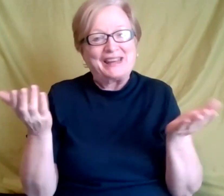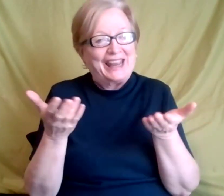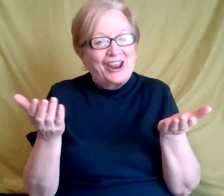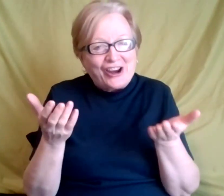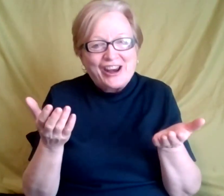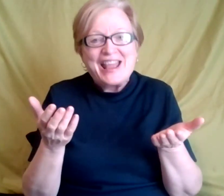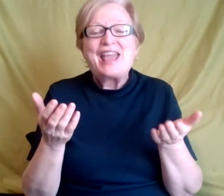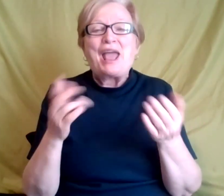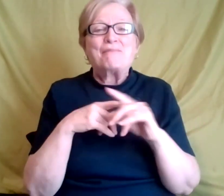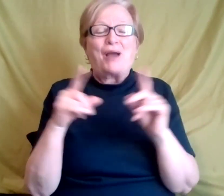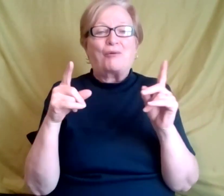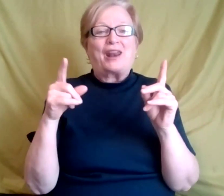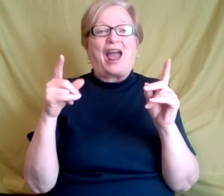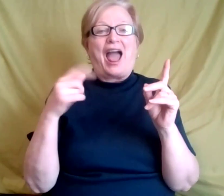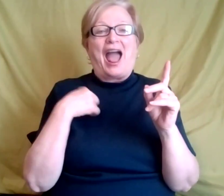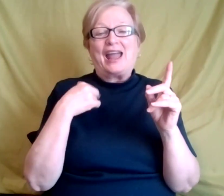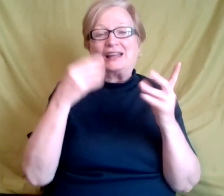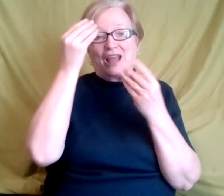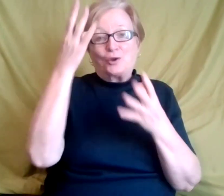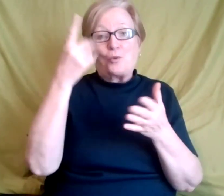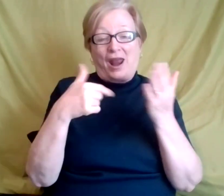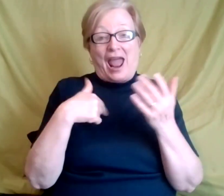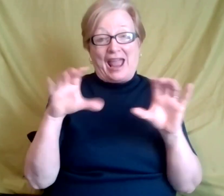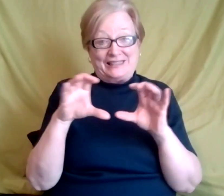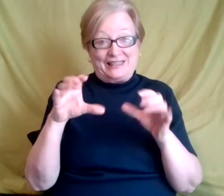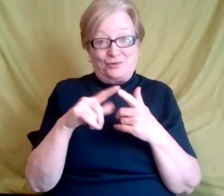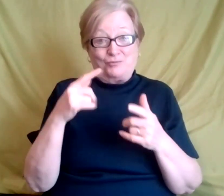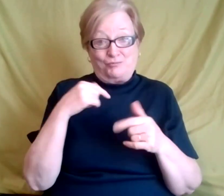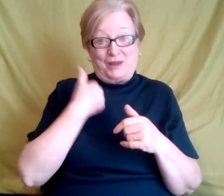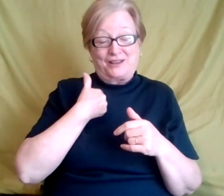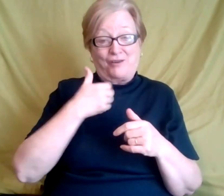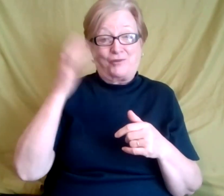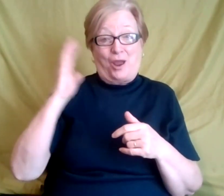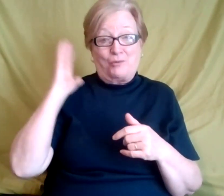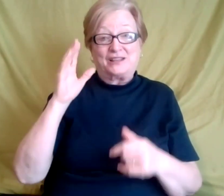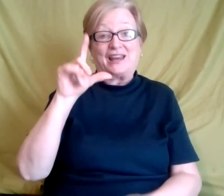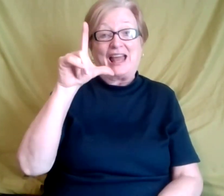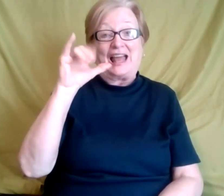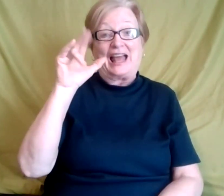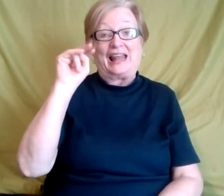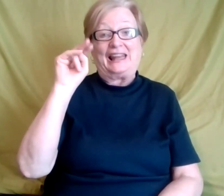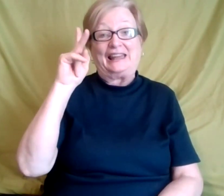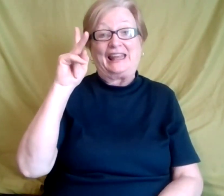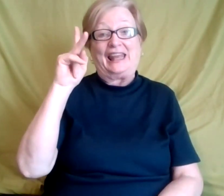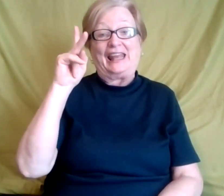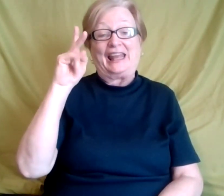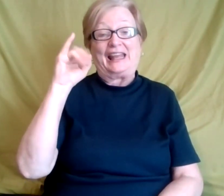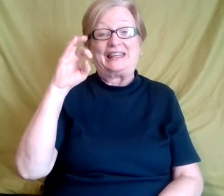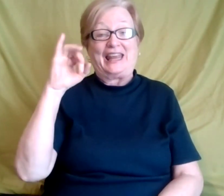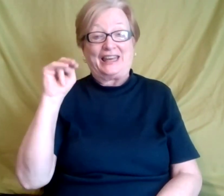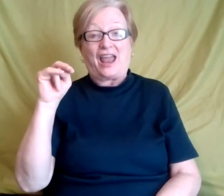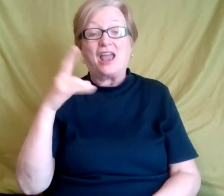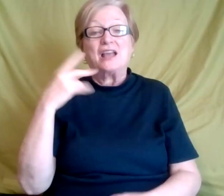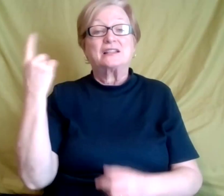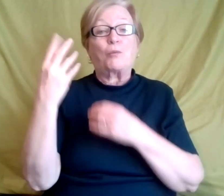But when I tell you what I did, uh, when I was on LinkedIn, I, I was given the advice,